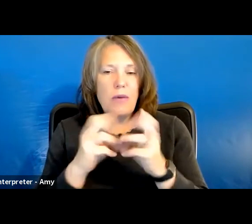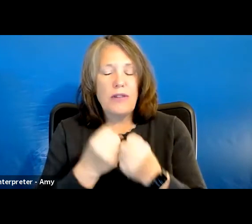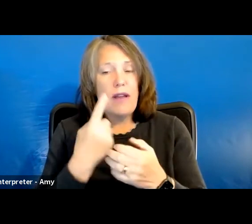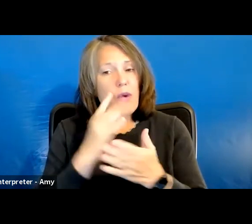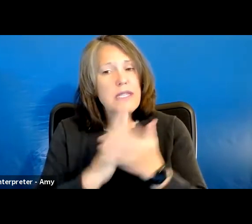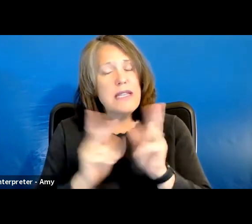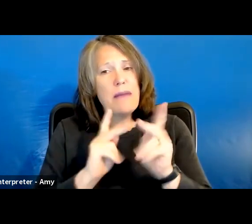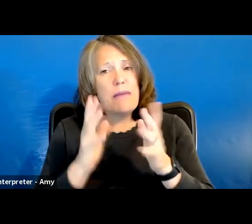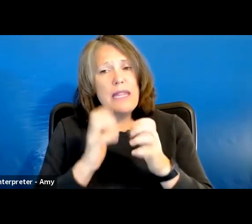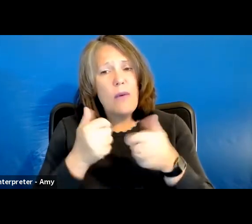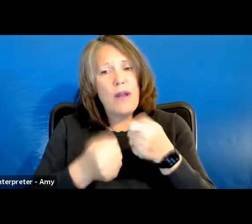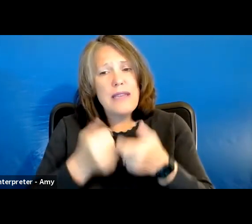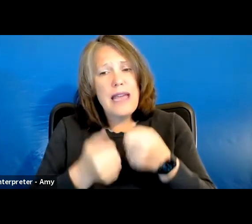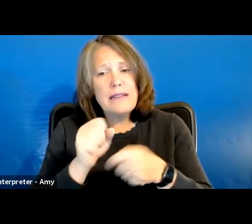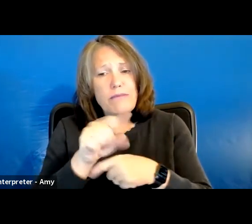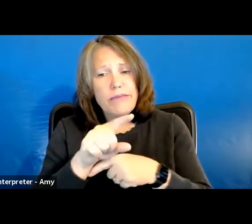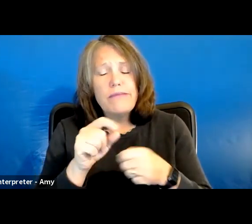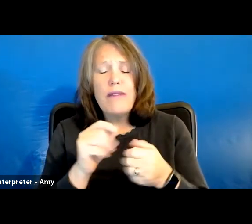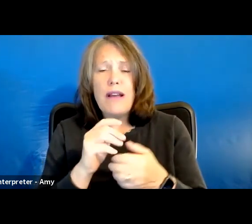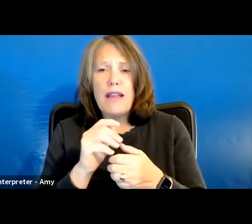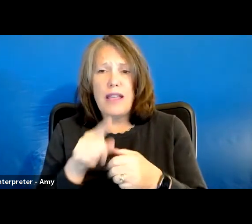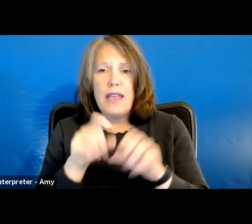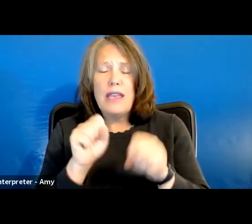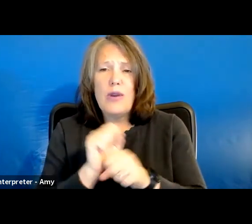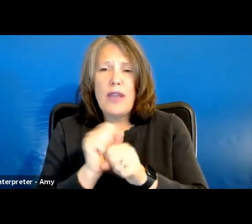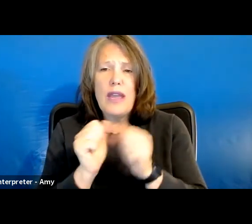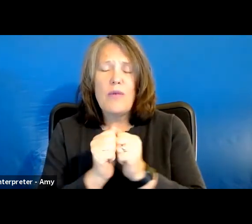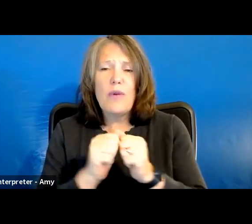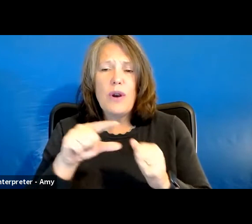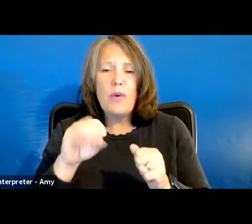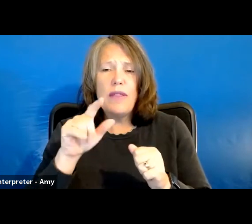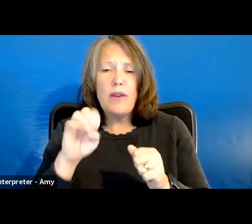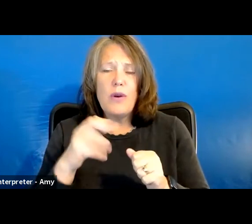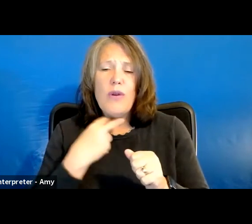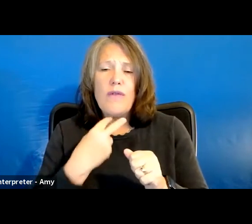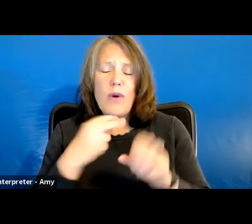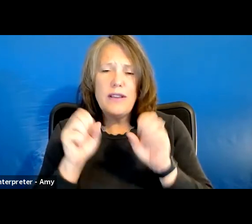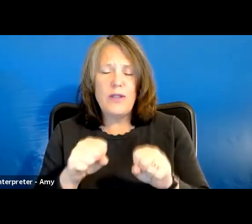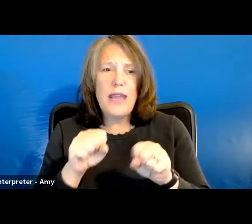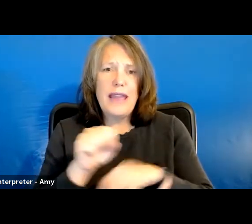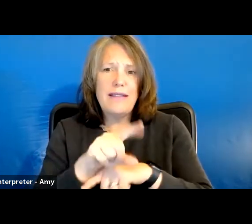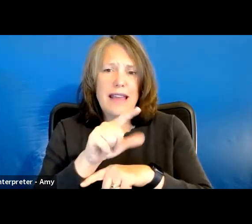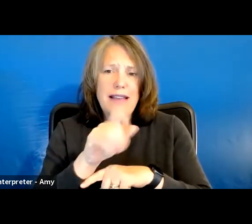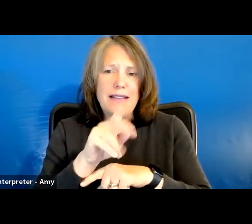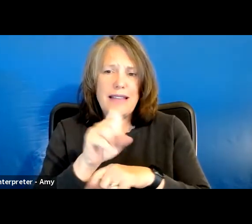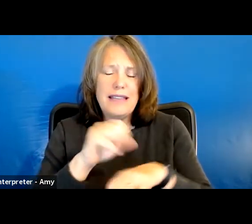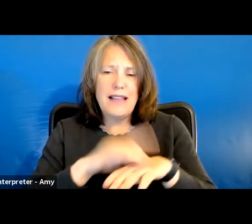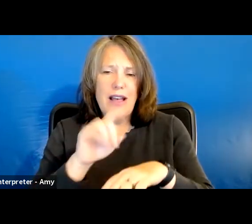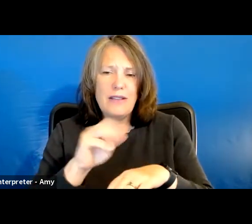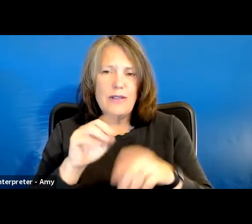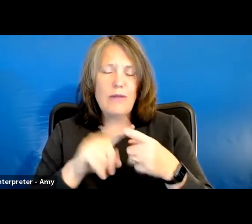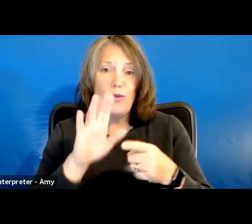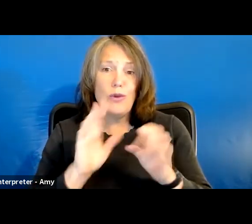people, they want to get a text. You can actually work with Google Voice so that you can text links on Zoom to your